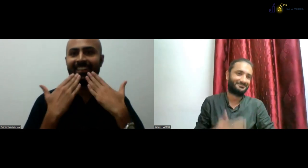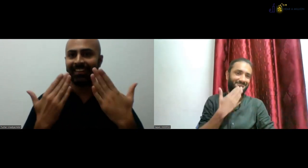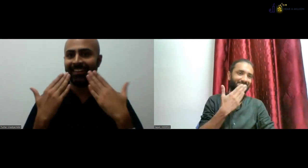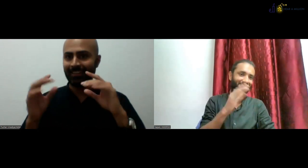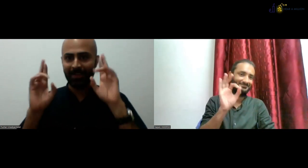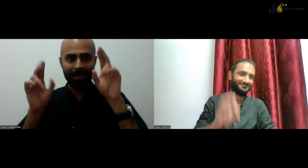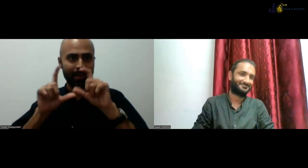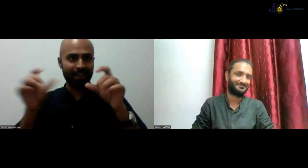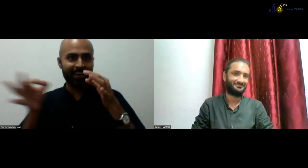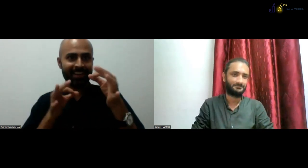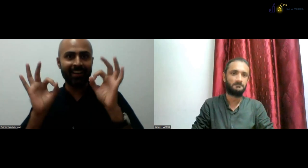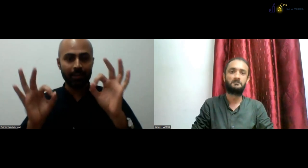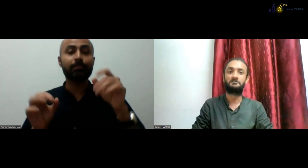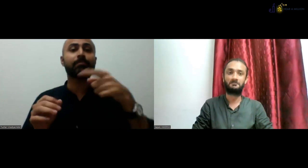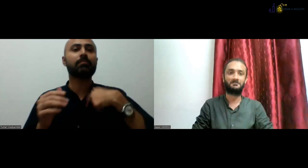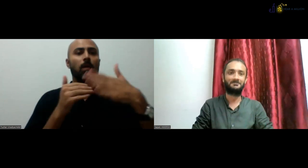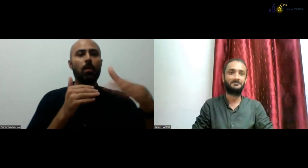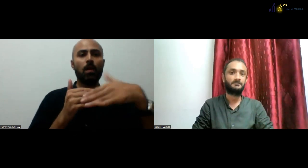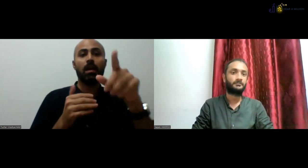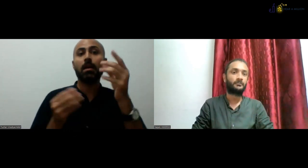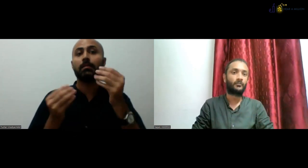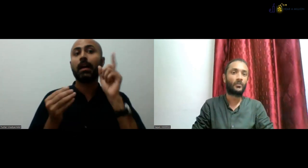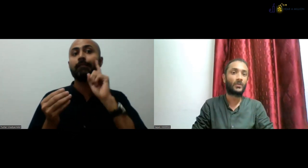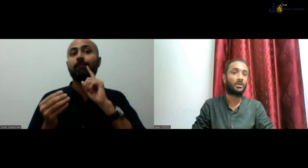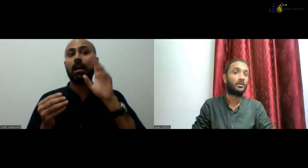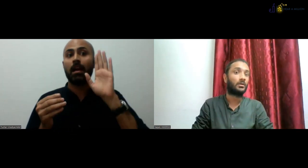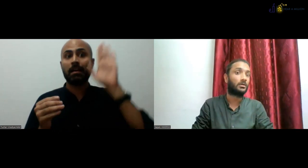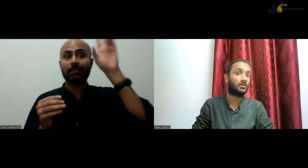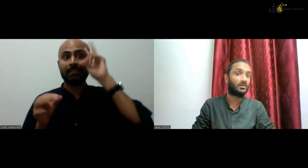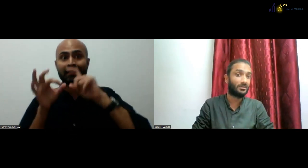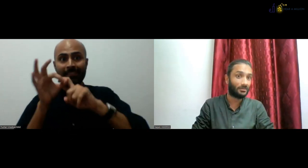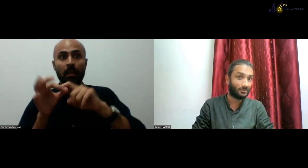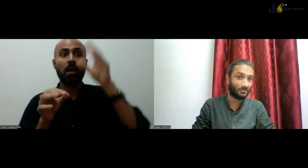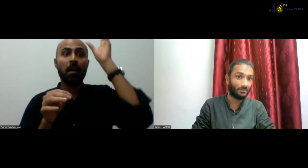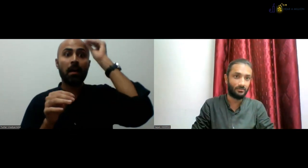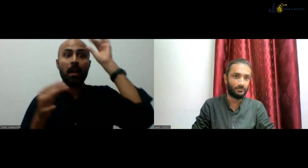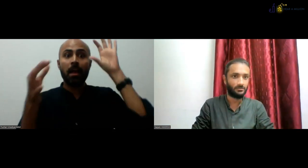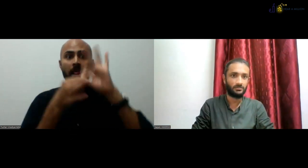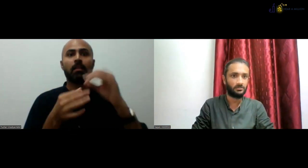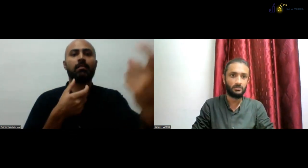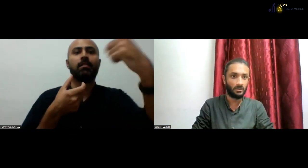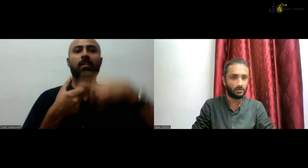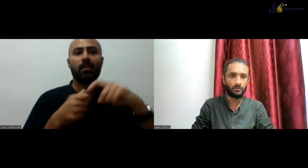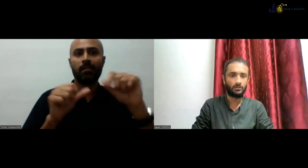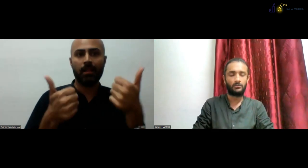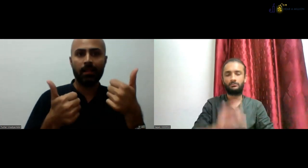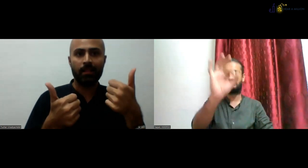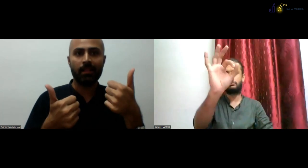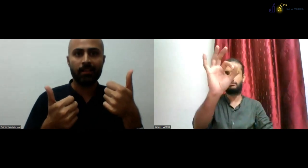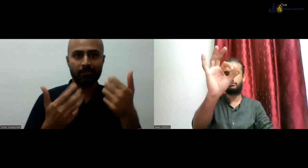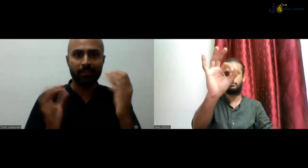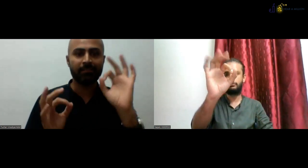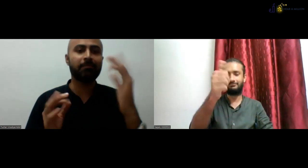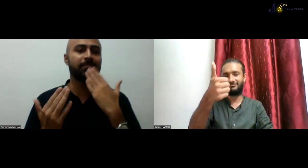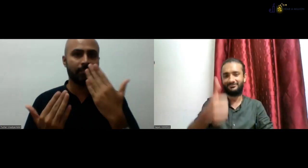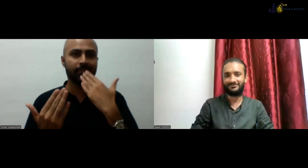apply. Great. That is really great. Thank you so much, Sapan. Thank you for clarifying. If